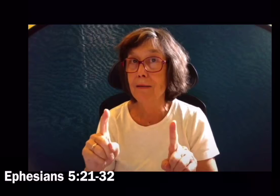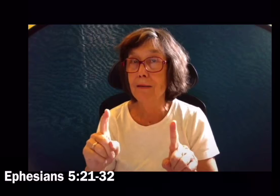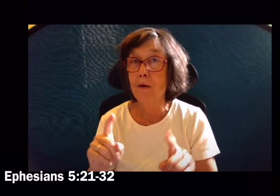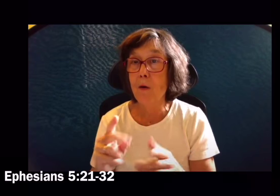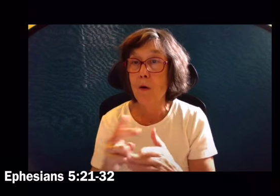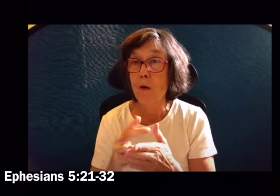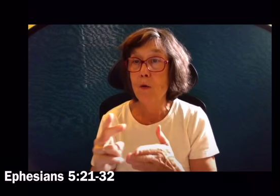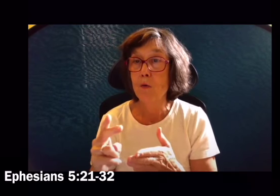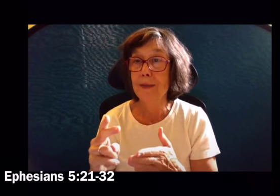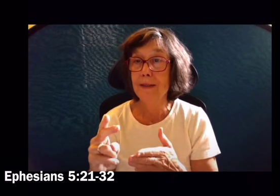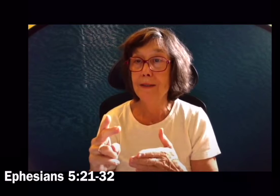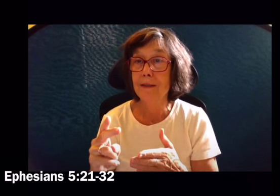splendor.